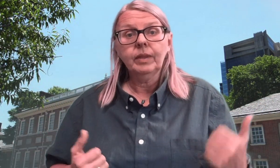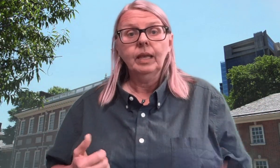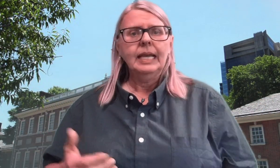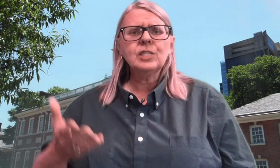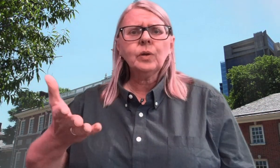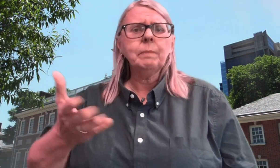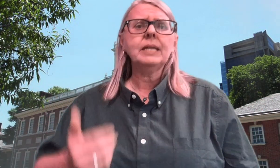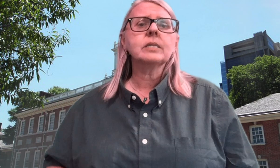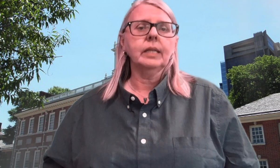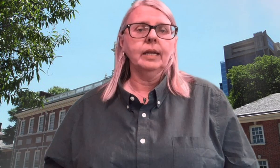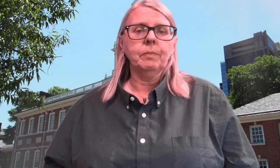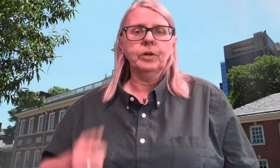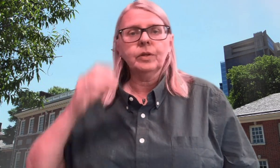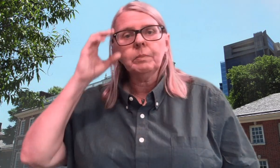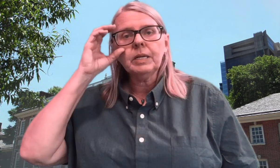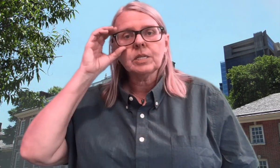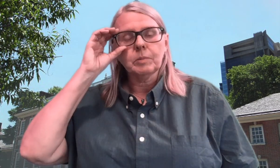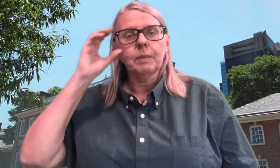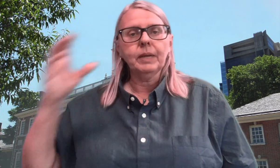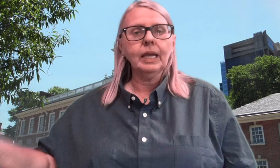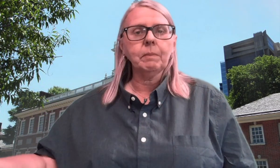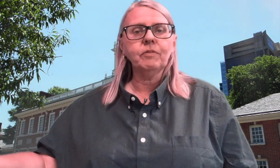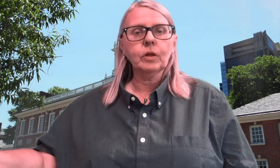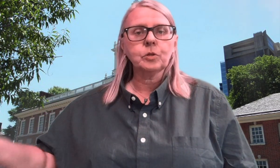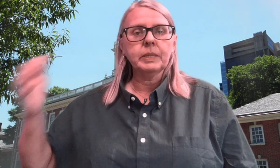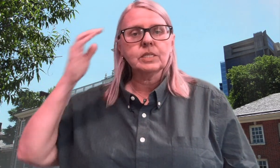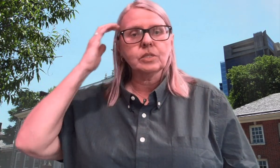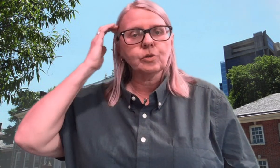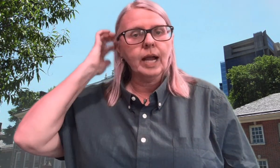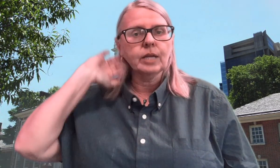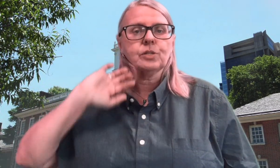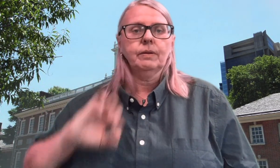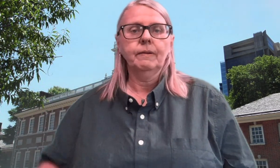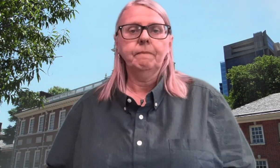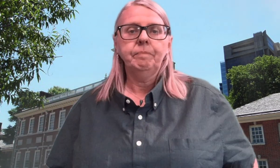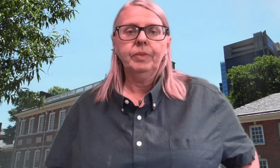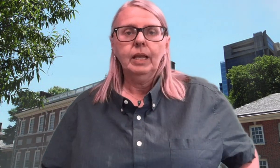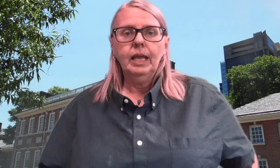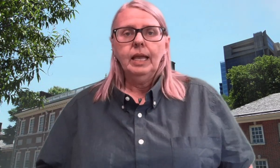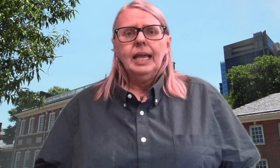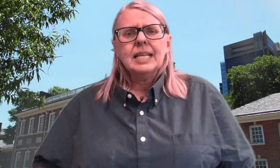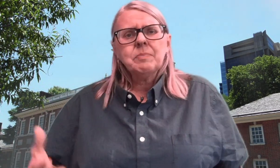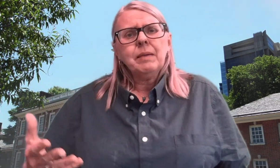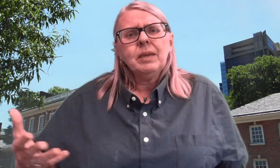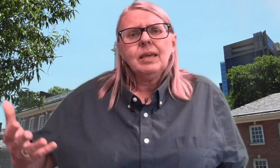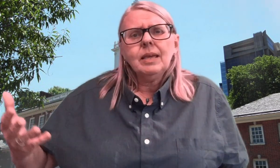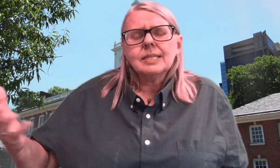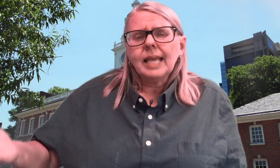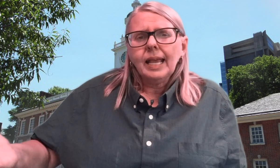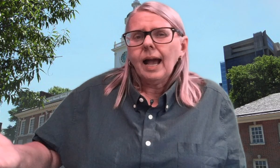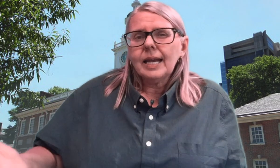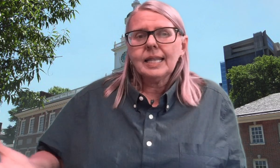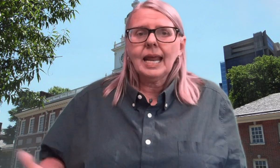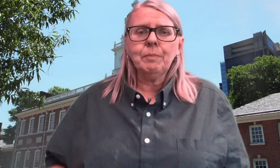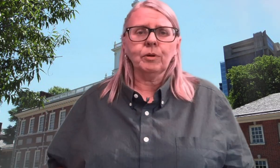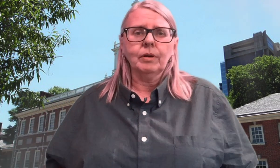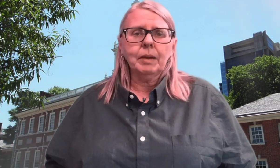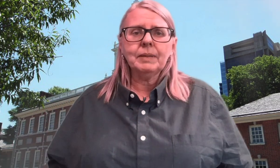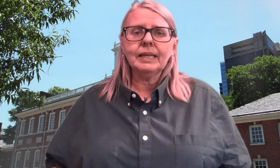It's doing a beach cleanup when you're at the beach sometimes, picking up a few extra pieces of trash. It's maybe saying hi to the neighbor, maybe leaving